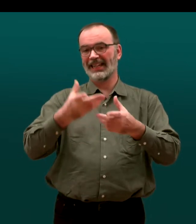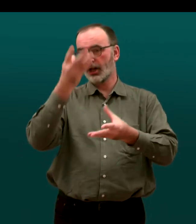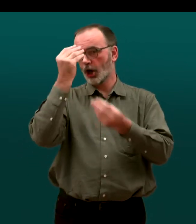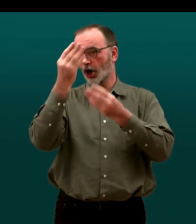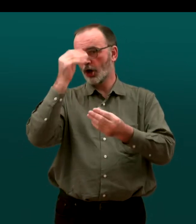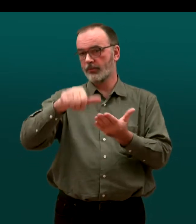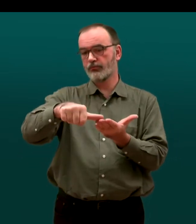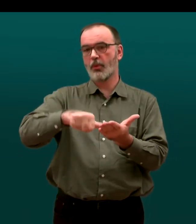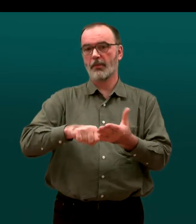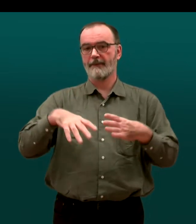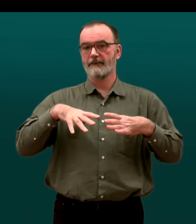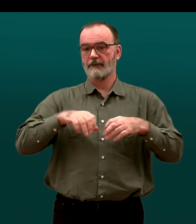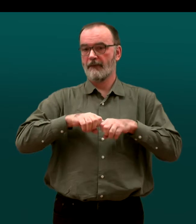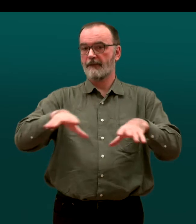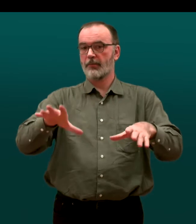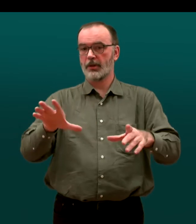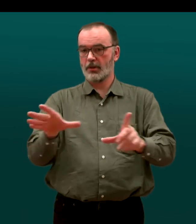programs available to education staff.